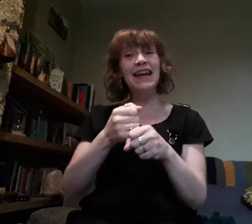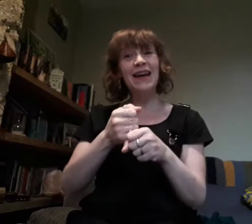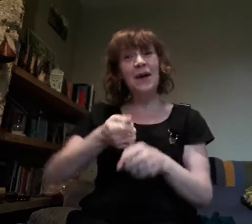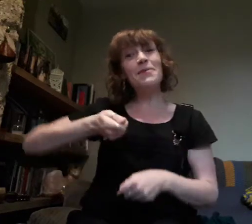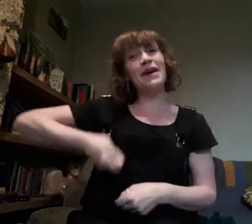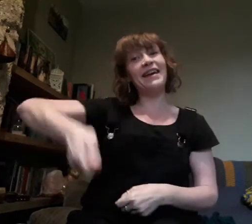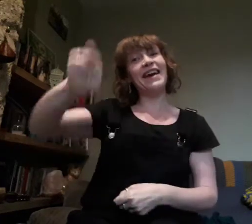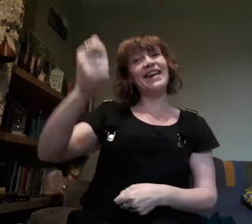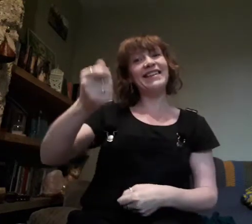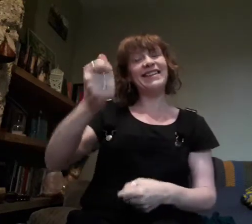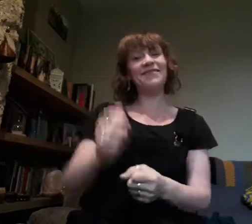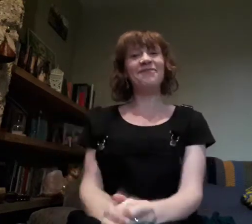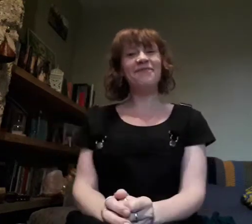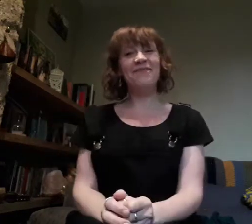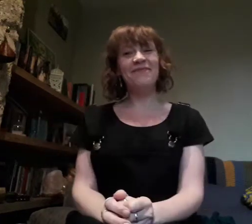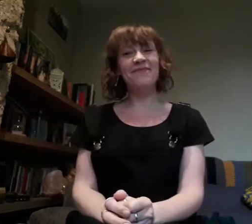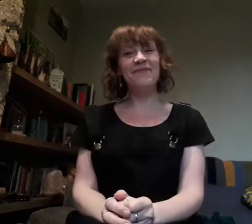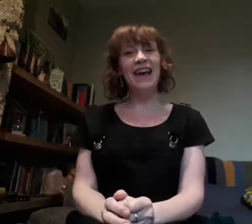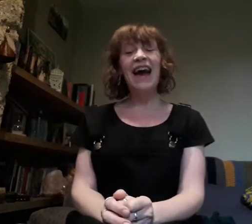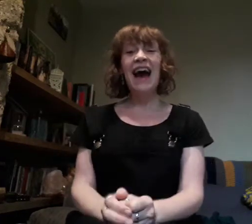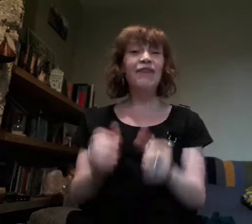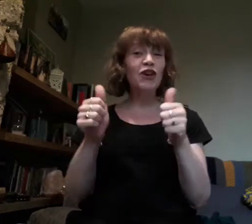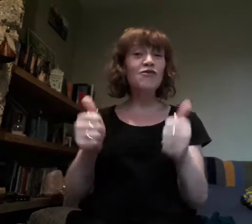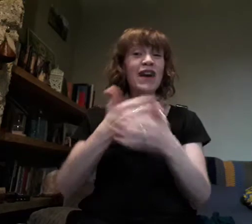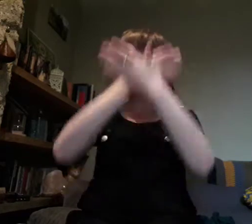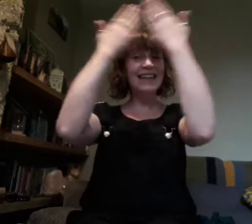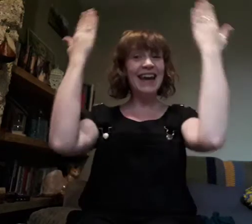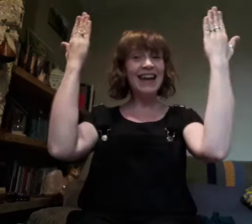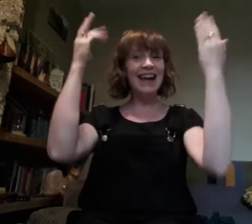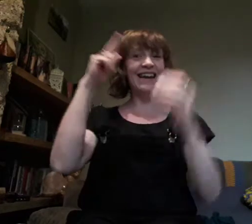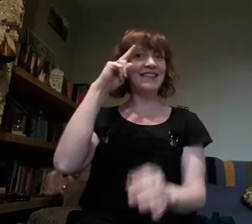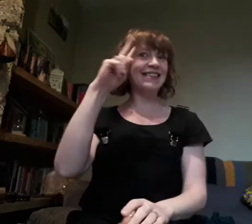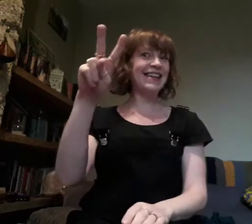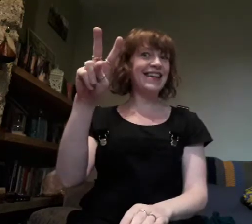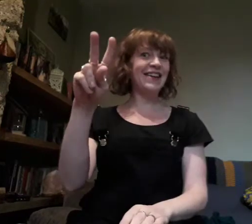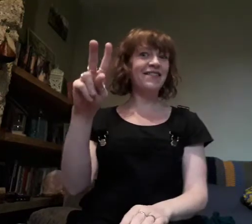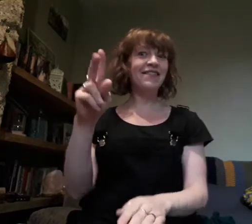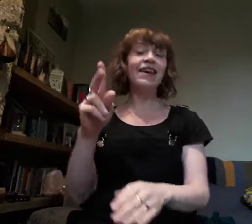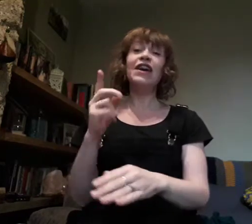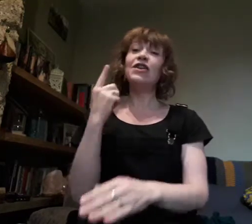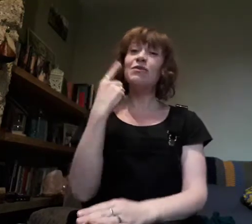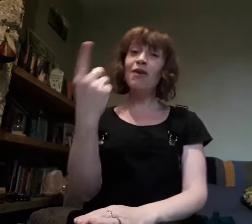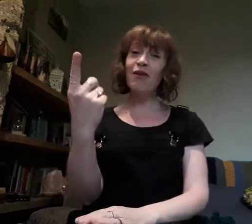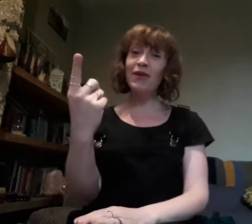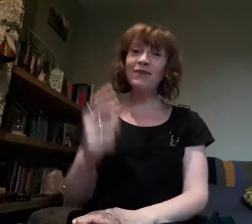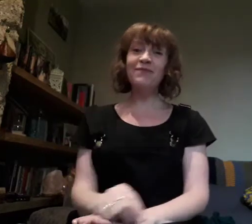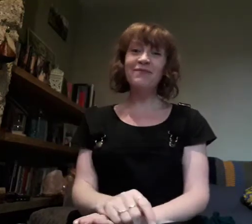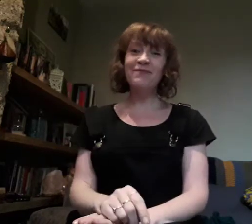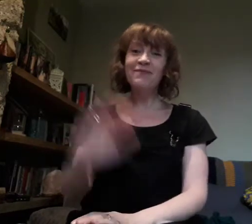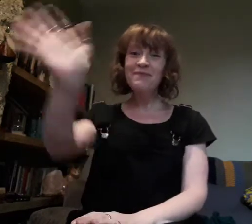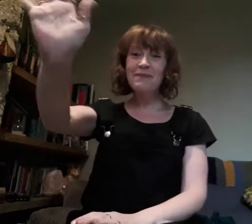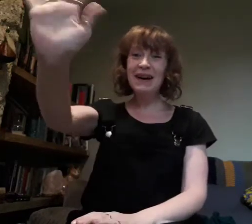pancakes. Have a great day and I'll see you tomorrow. Bye!